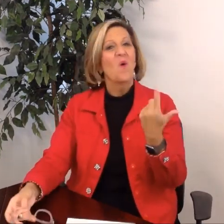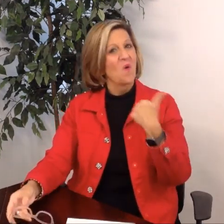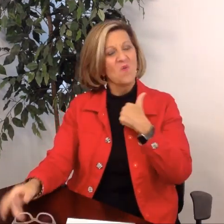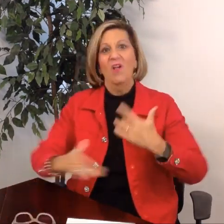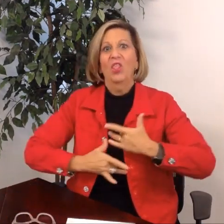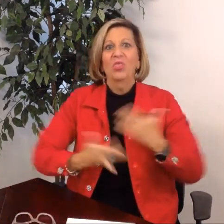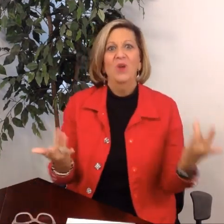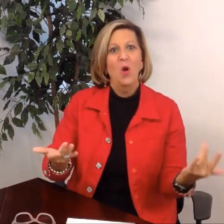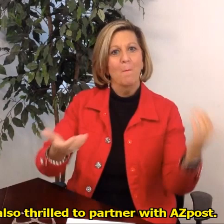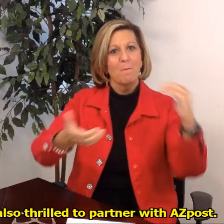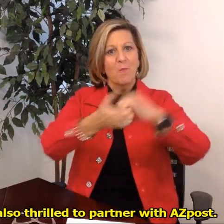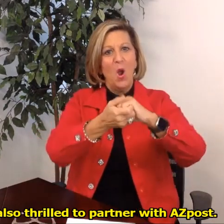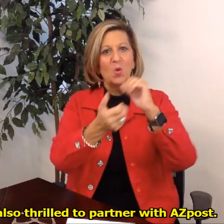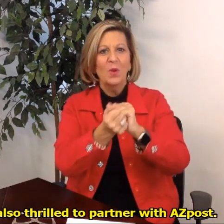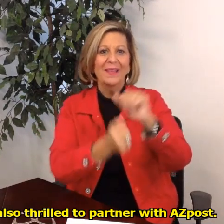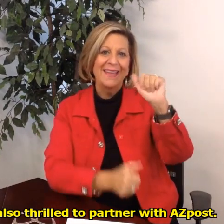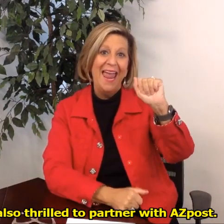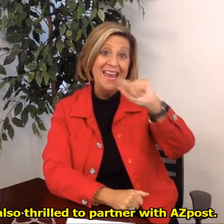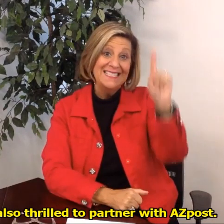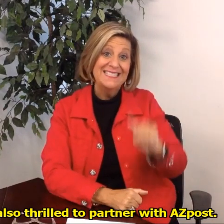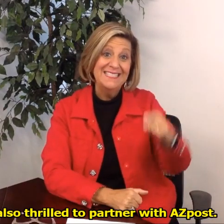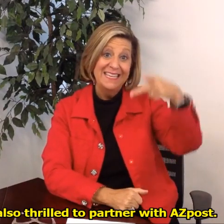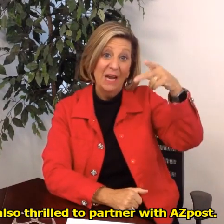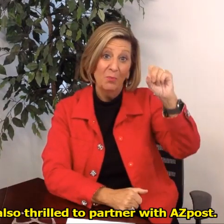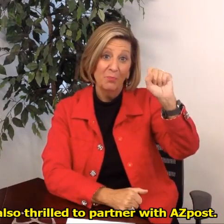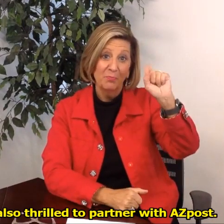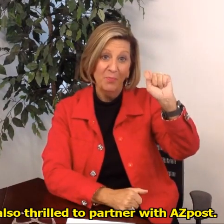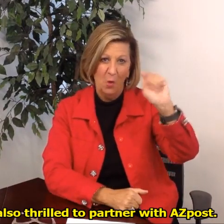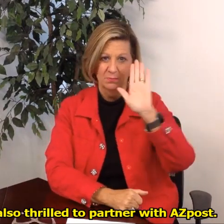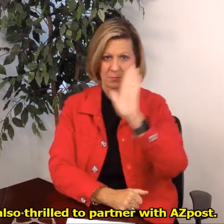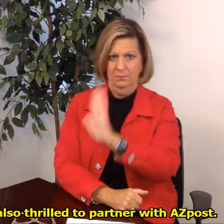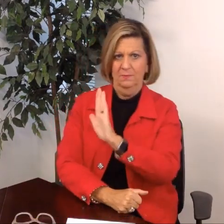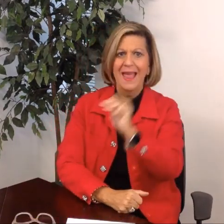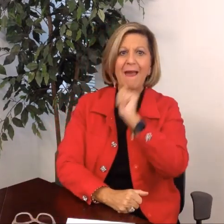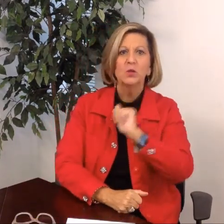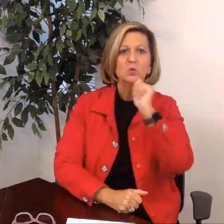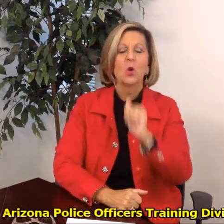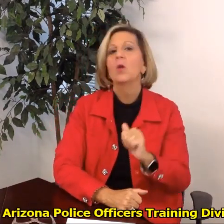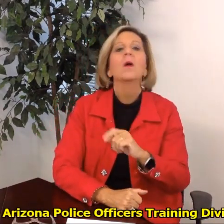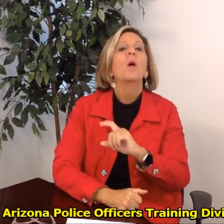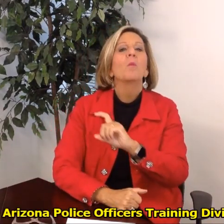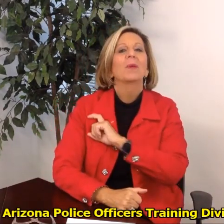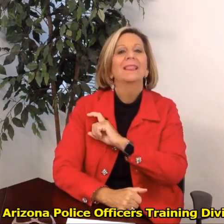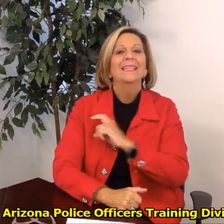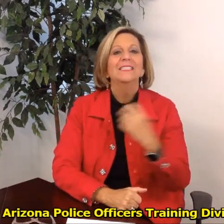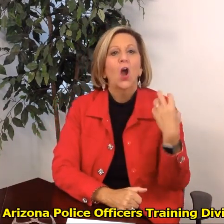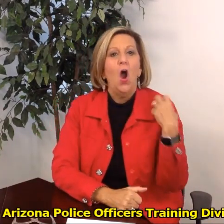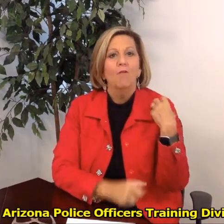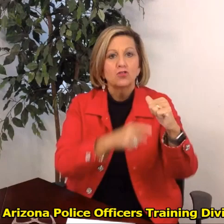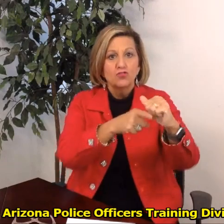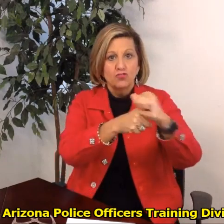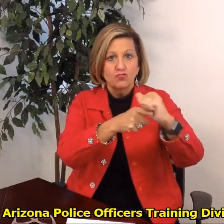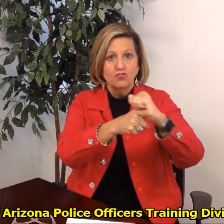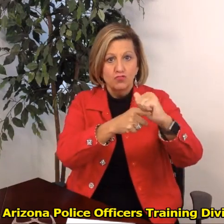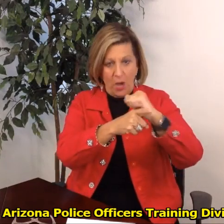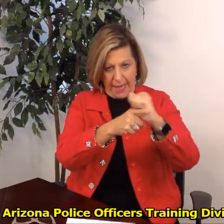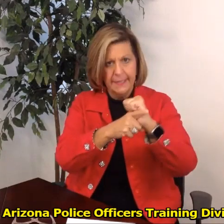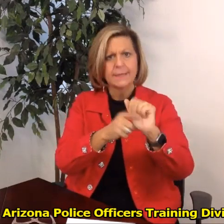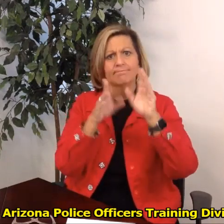moment we're also thrilled to partner with AZ post AZ post is the Arizona police officers training